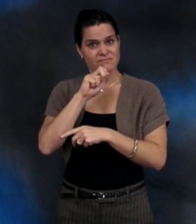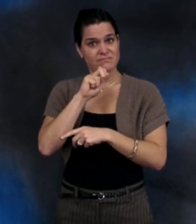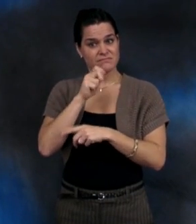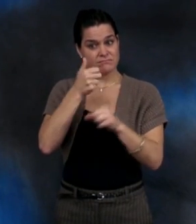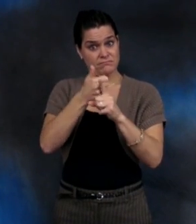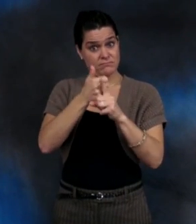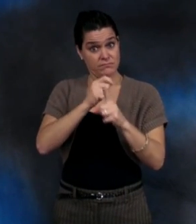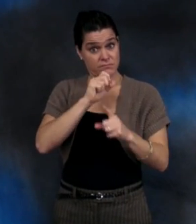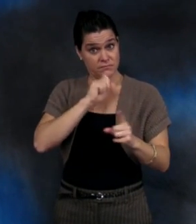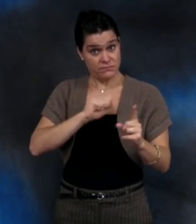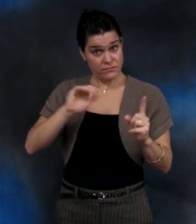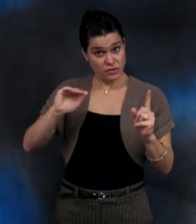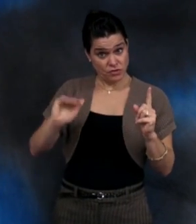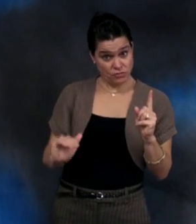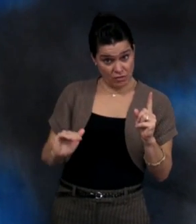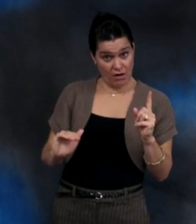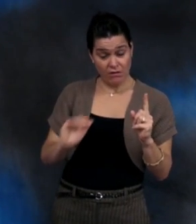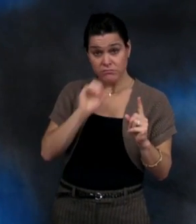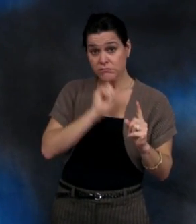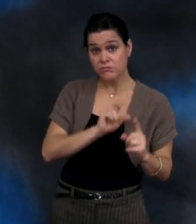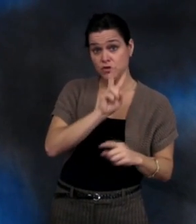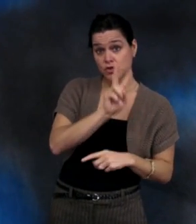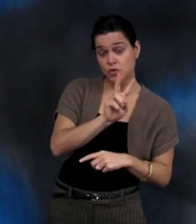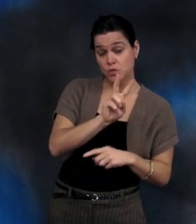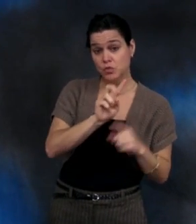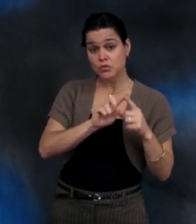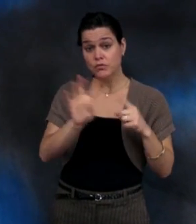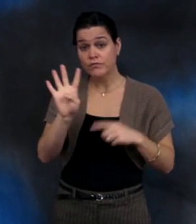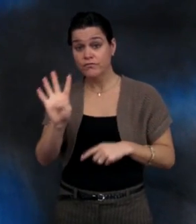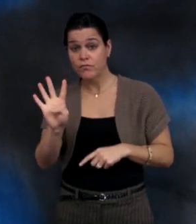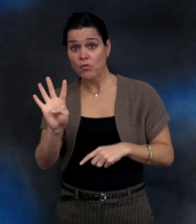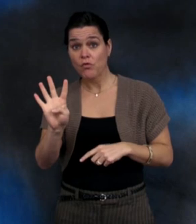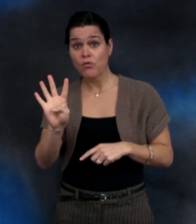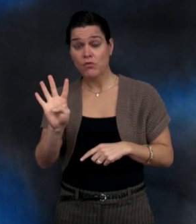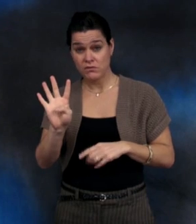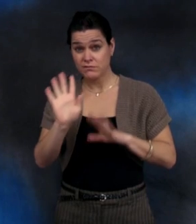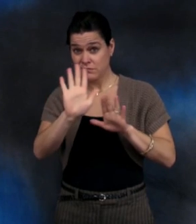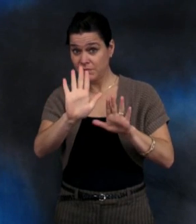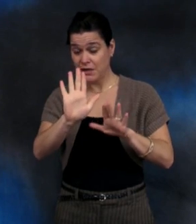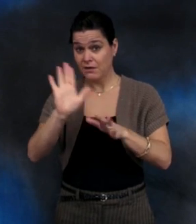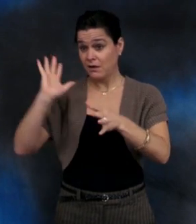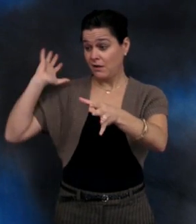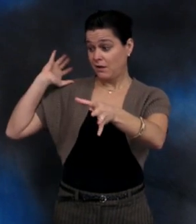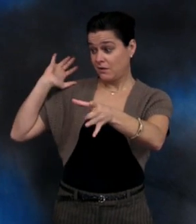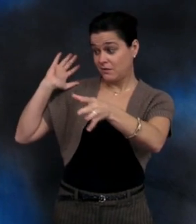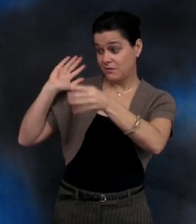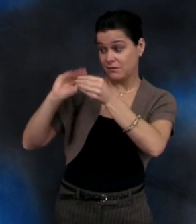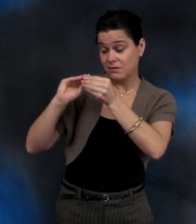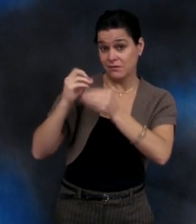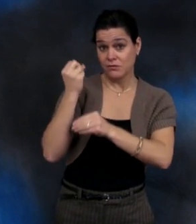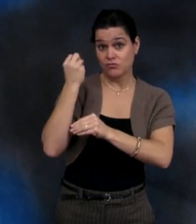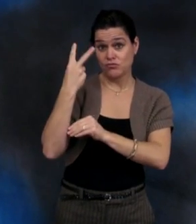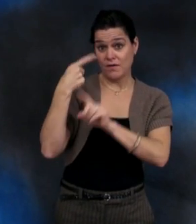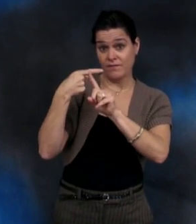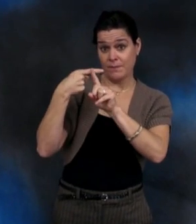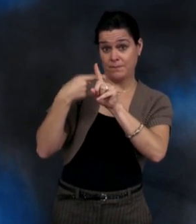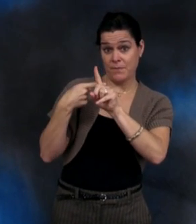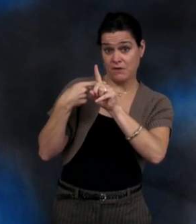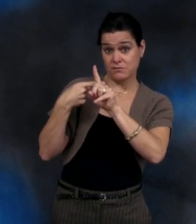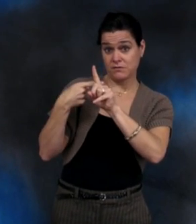Number six, is the person to be vaccinated, a child two through four years, have they